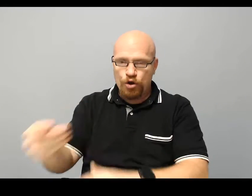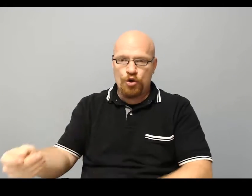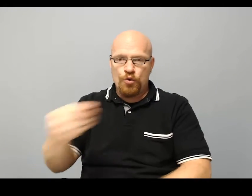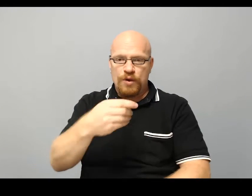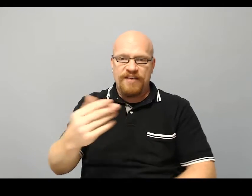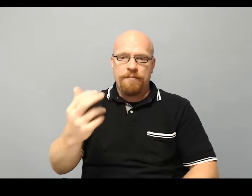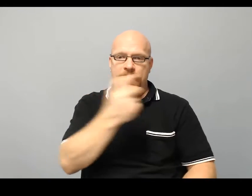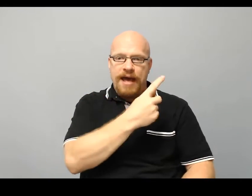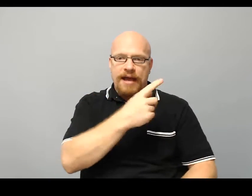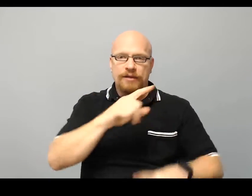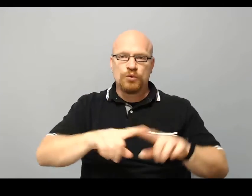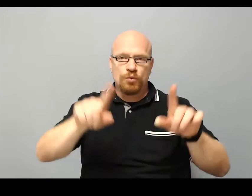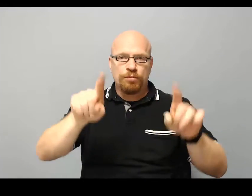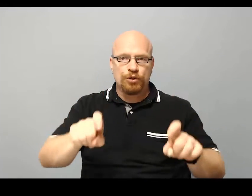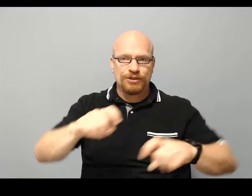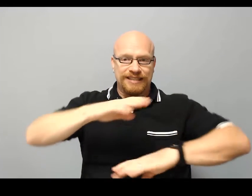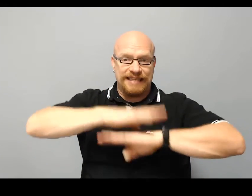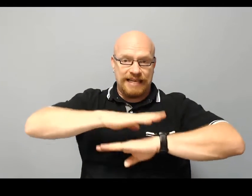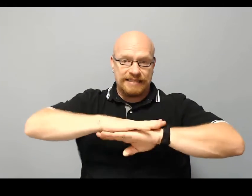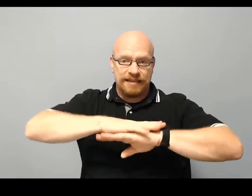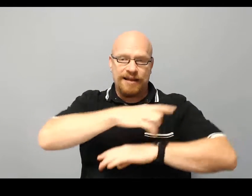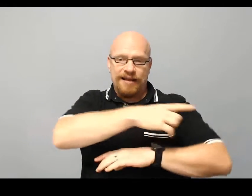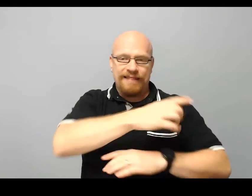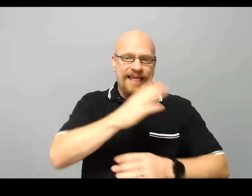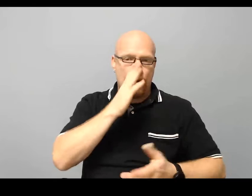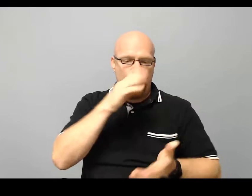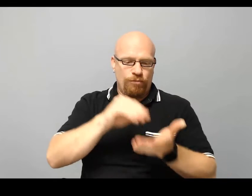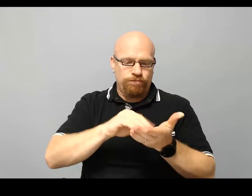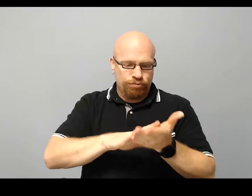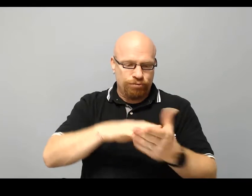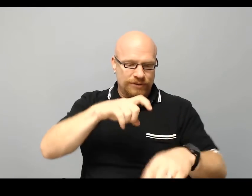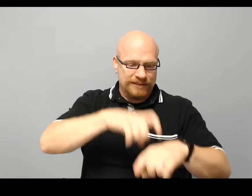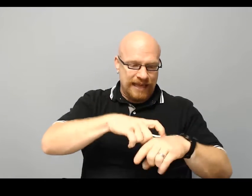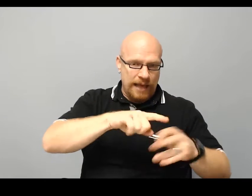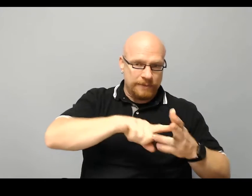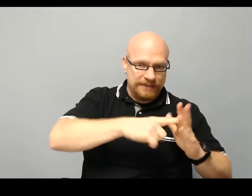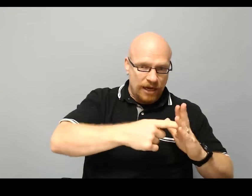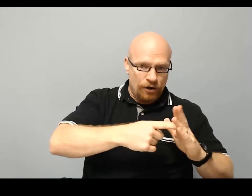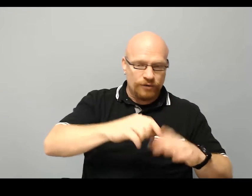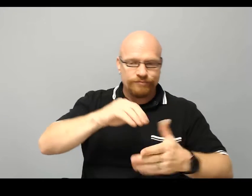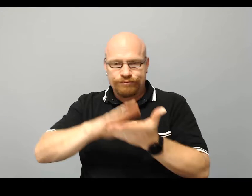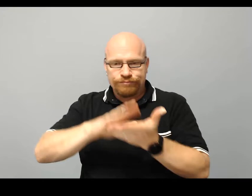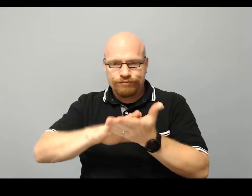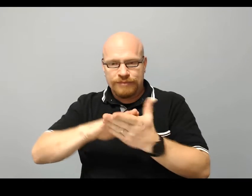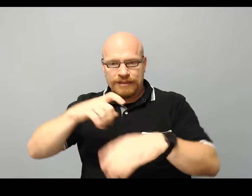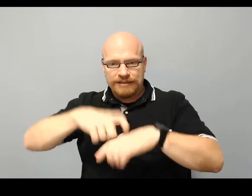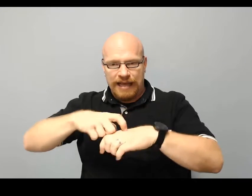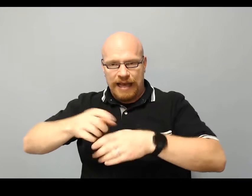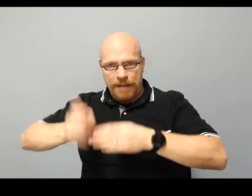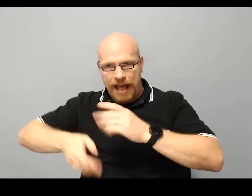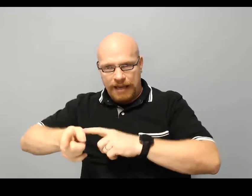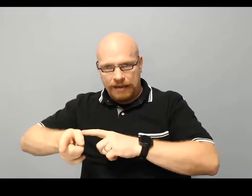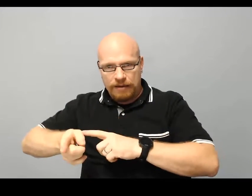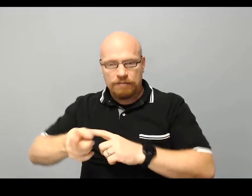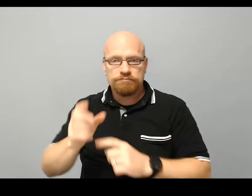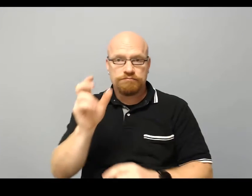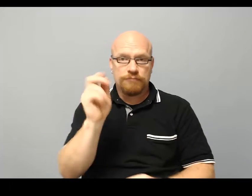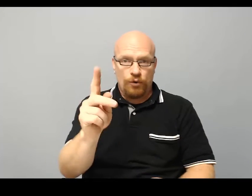give back to the person at desk. They will, time start, time end. Okay?